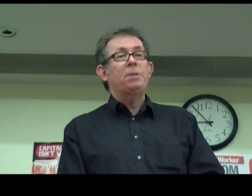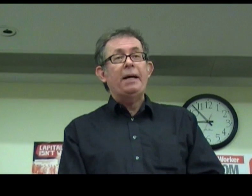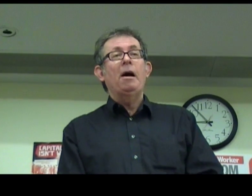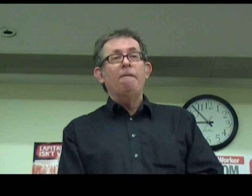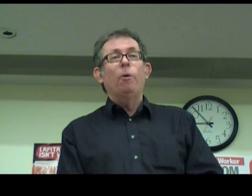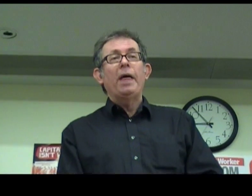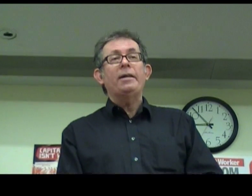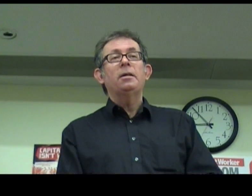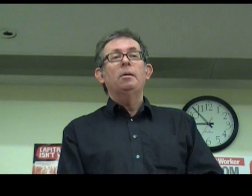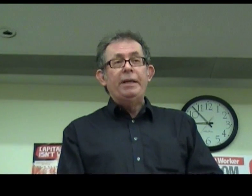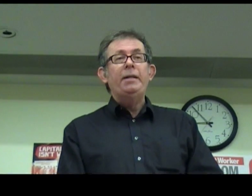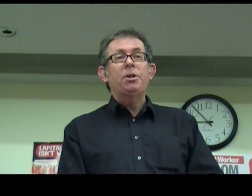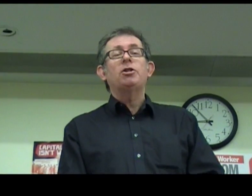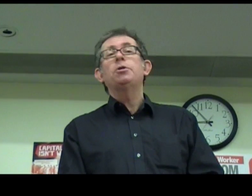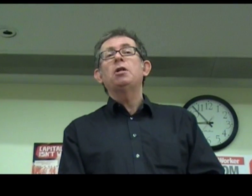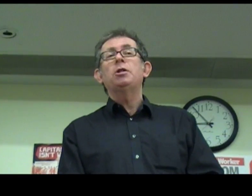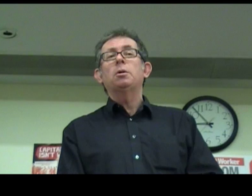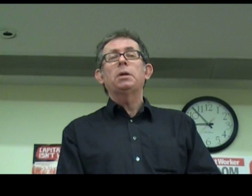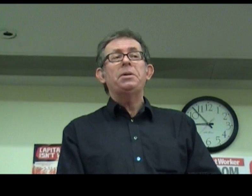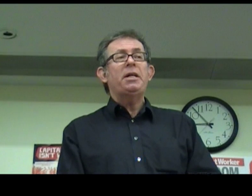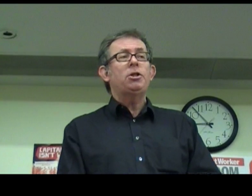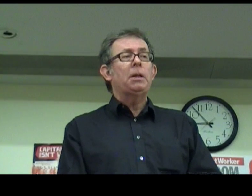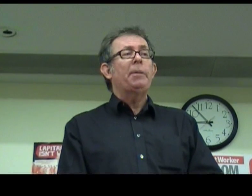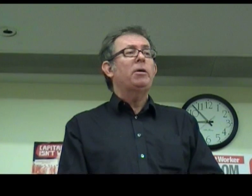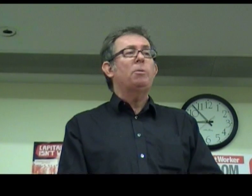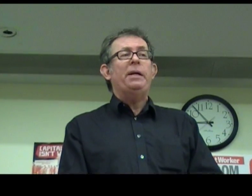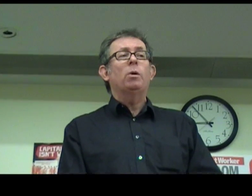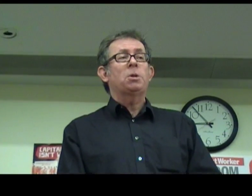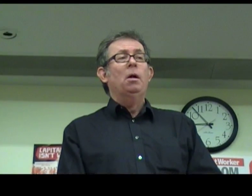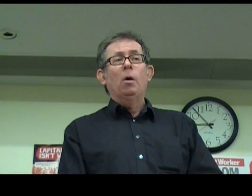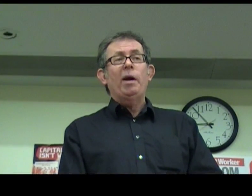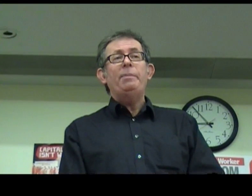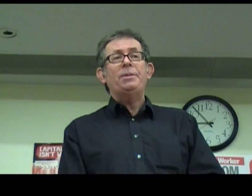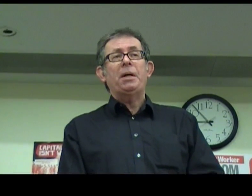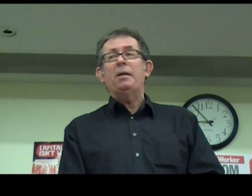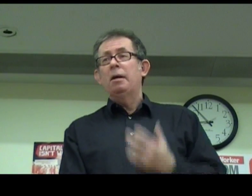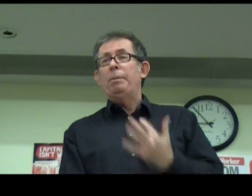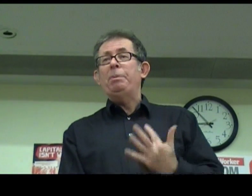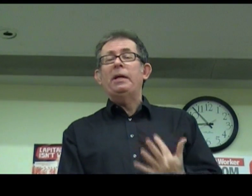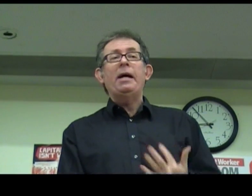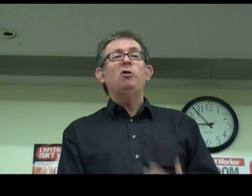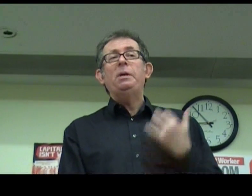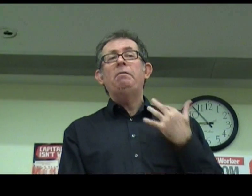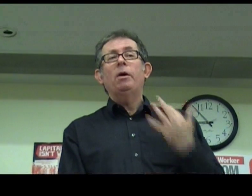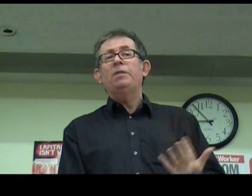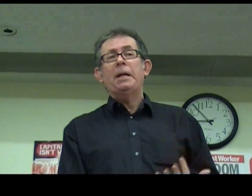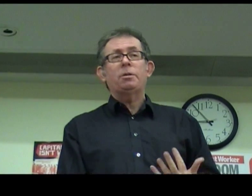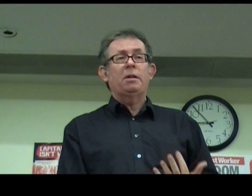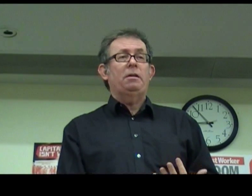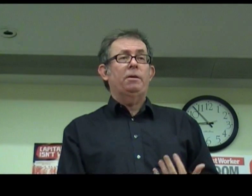said, for that, we need socialist organisation. And I'm going to repeat what's already been said. People here who've been involved in us for the different